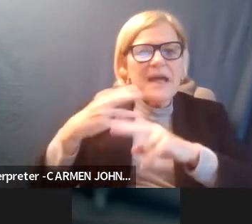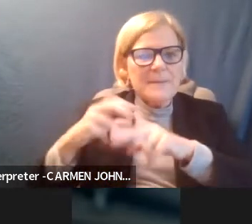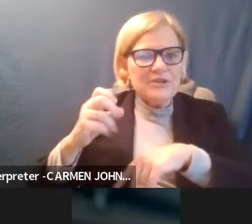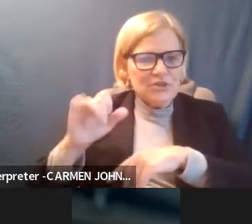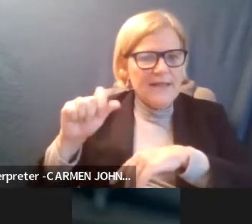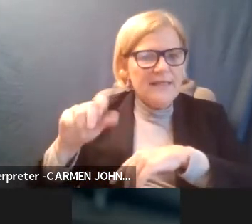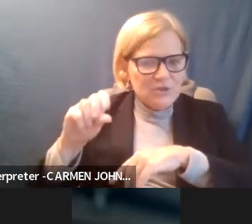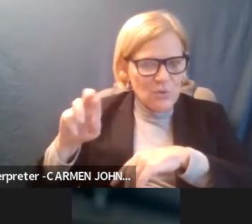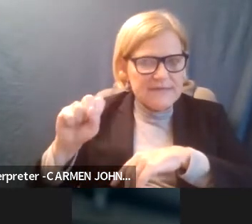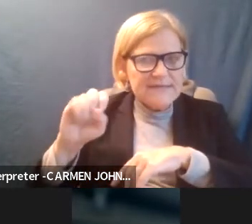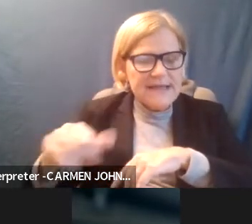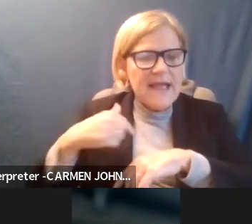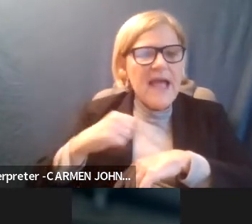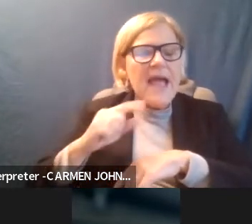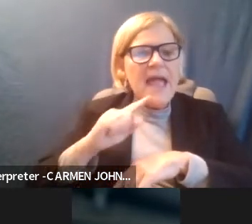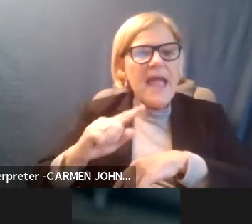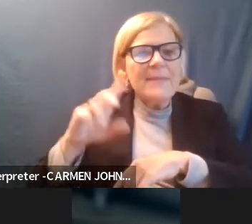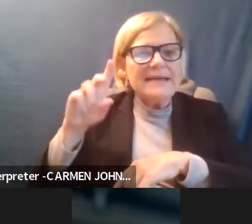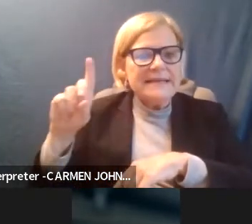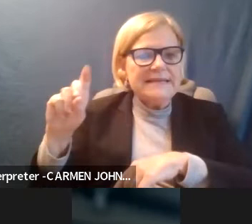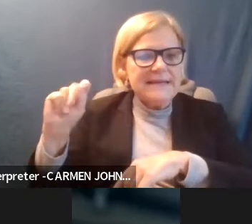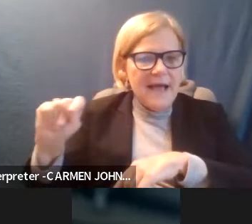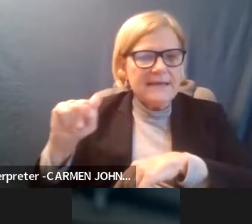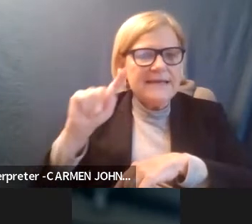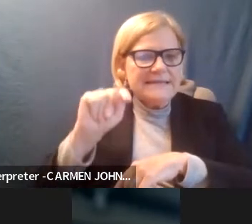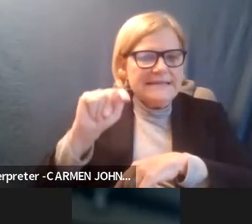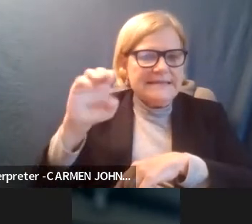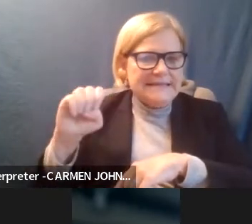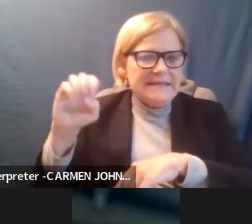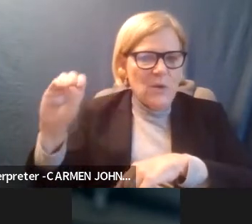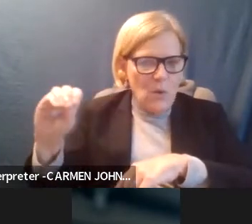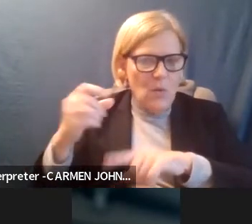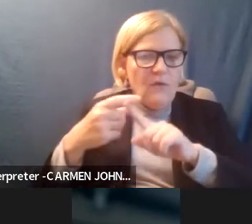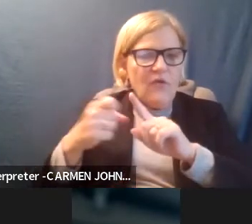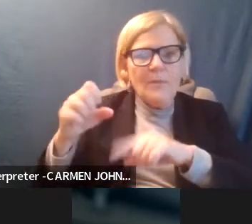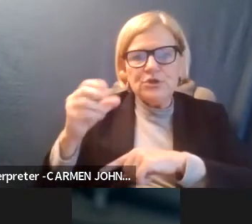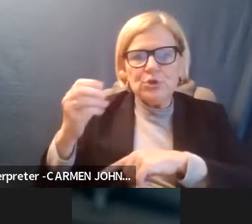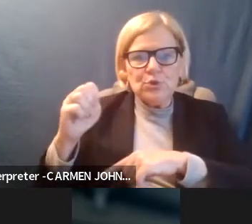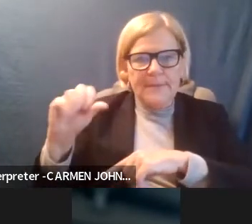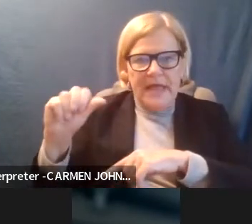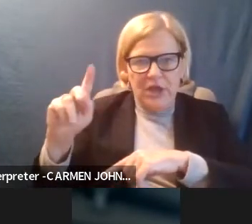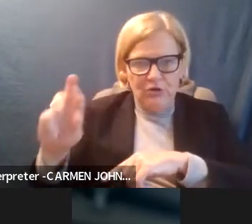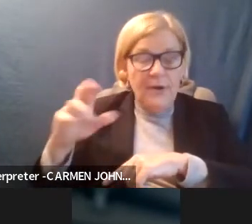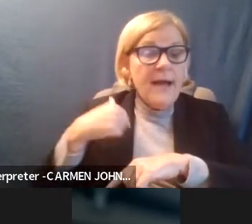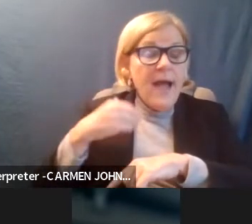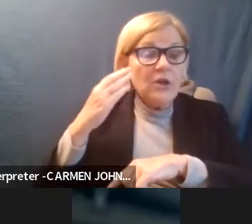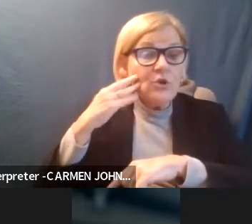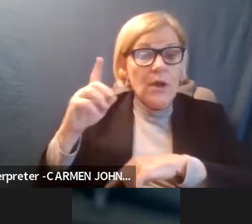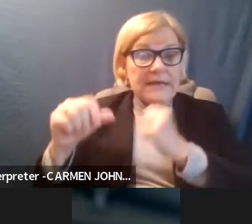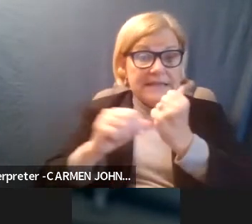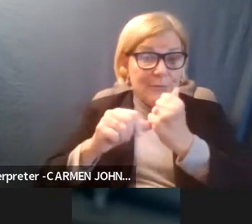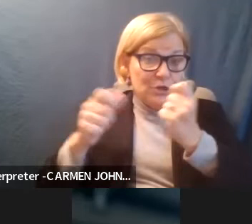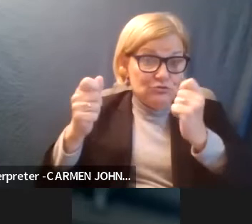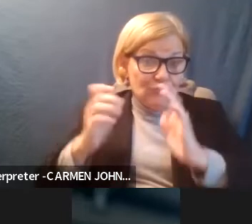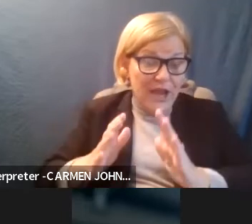is Sheila Dorsey. I am a D dot T E O out of shoemaker. I know deputy director.